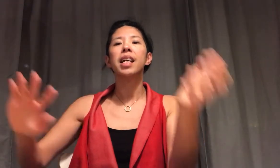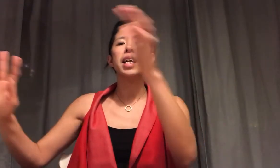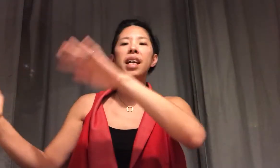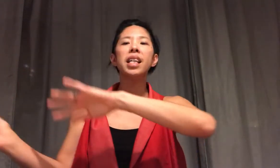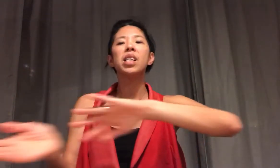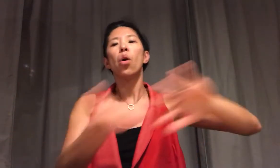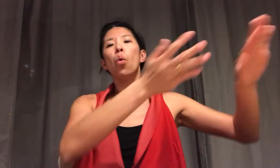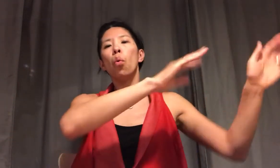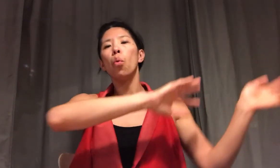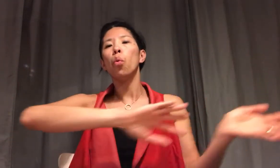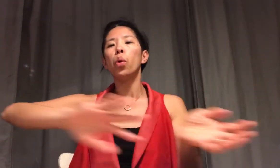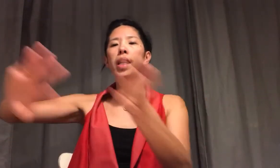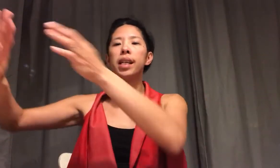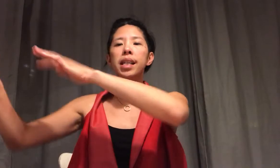it's windy.